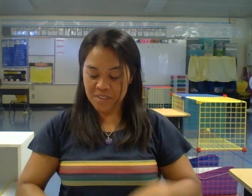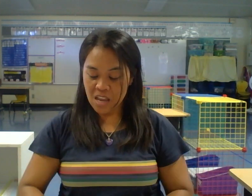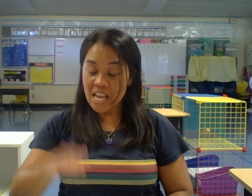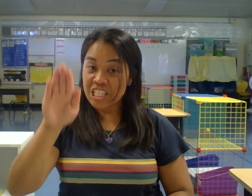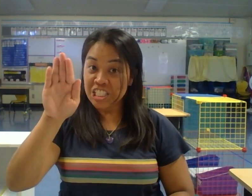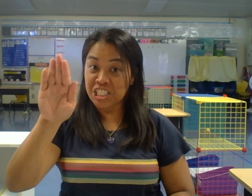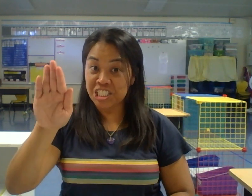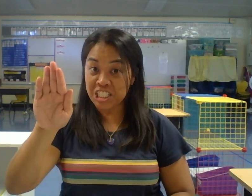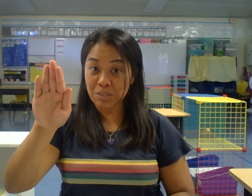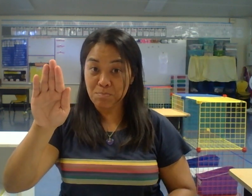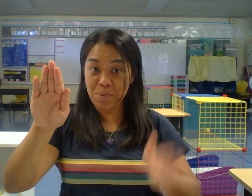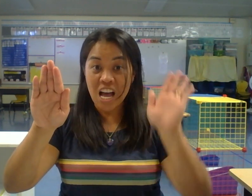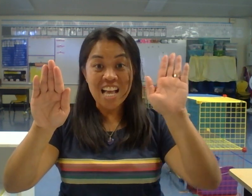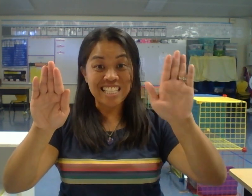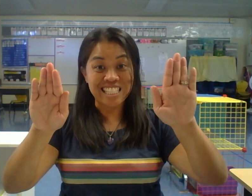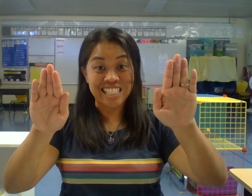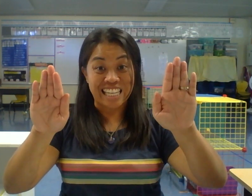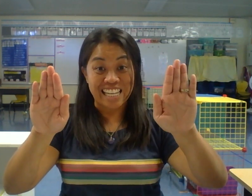Sheep Sleep.